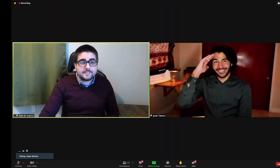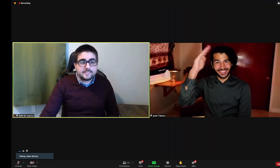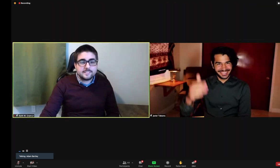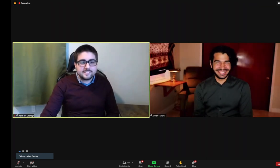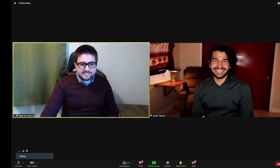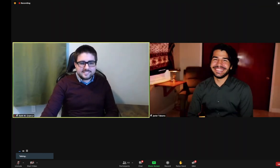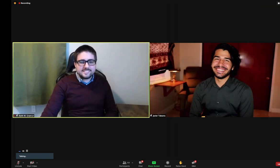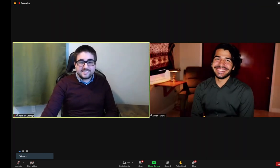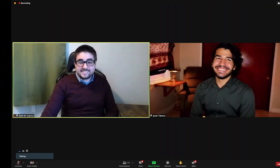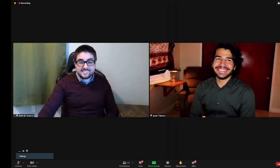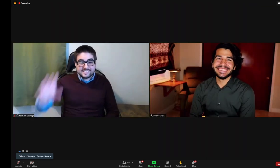Hello, everyone.